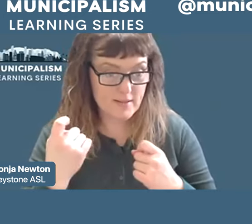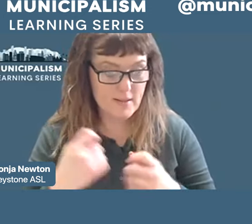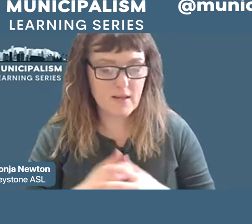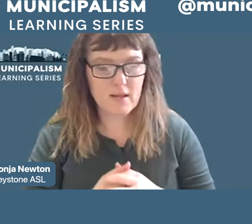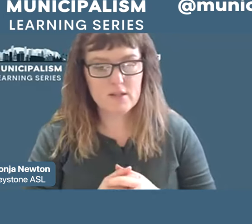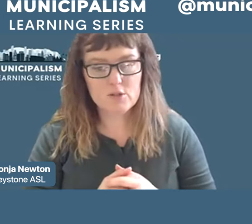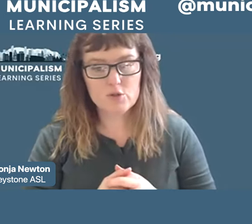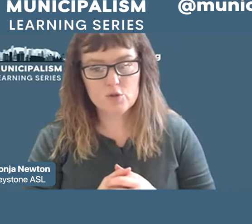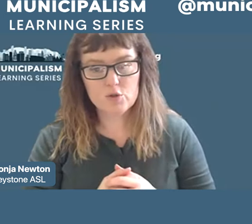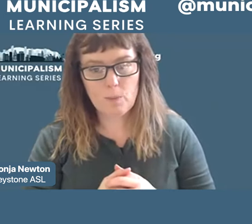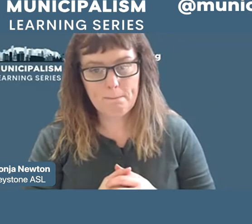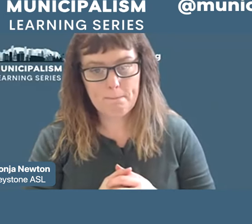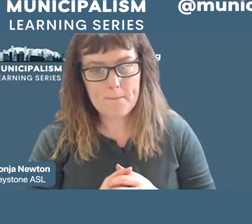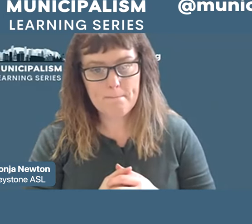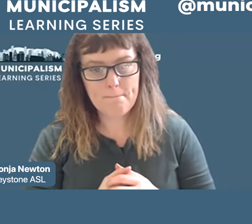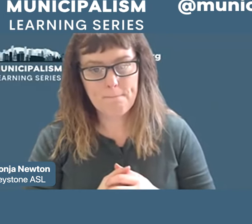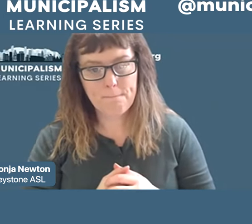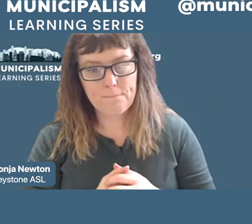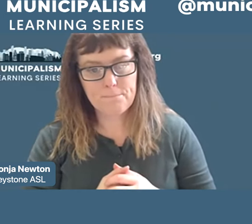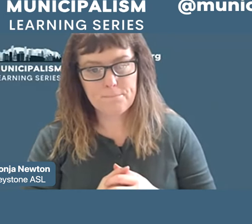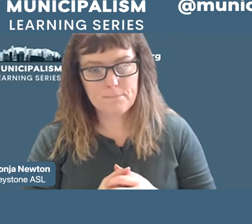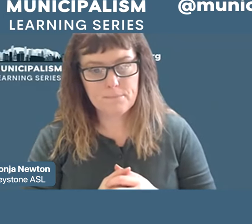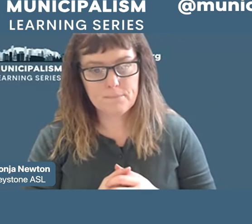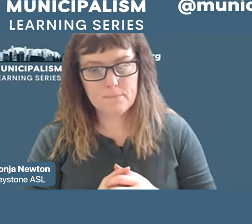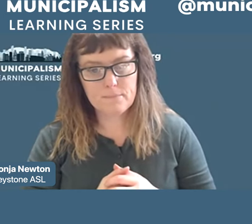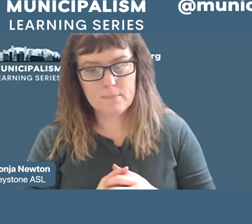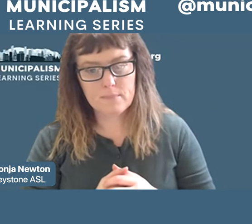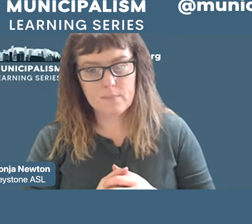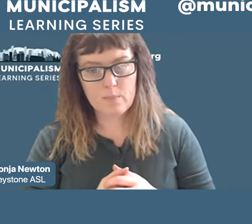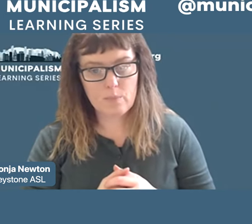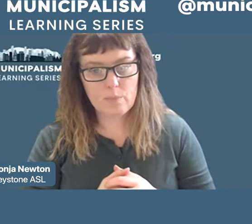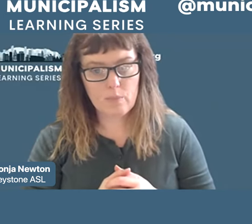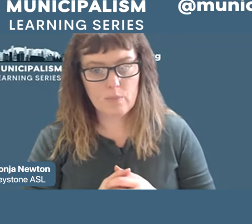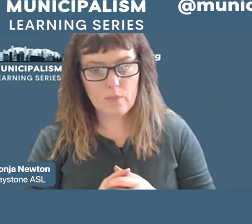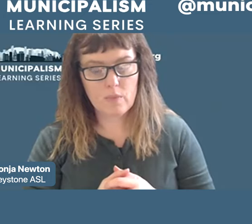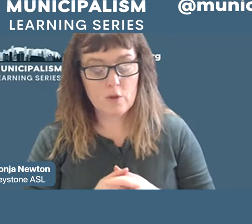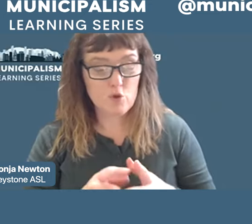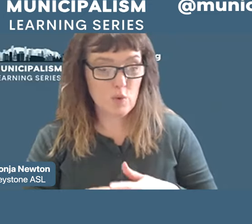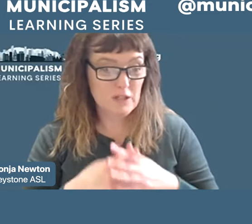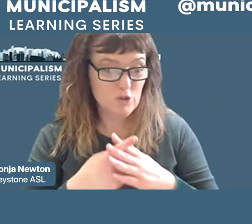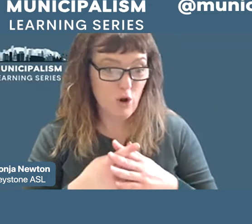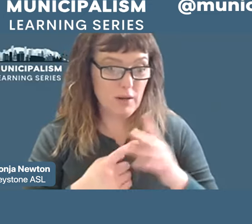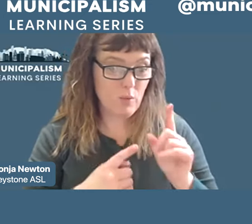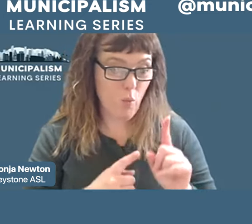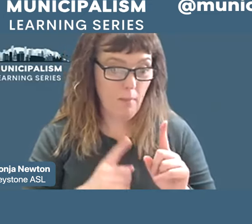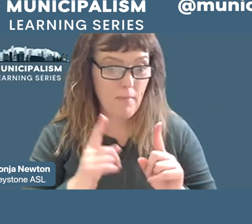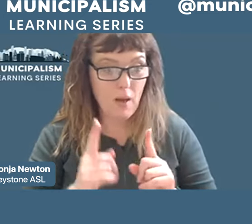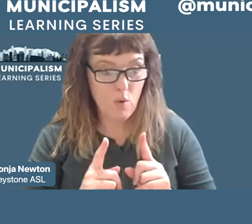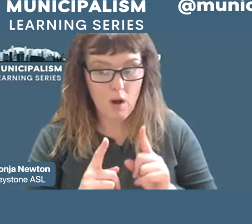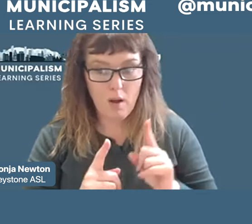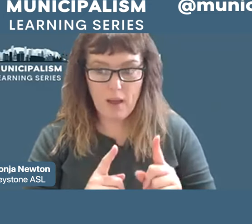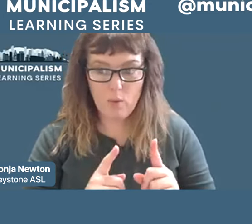it was we started like one by one. So in the beginning we